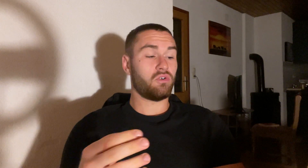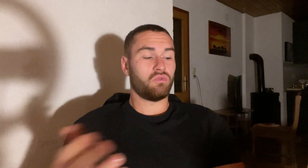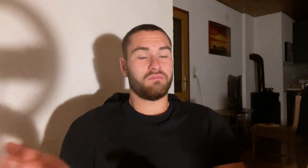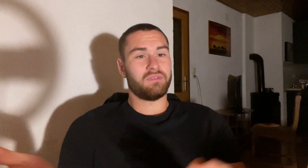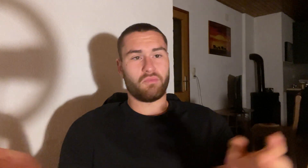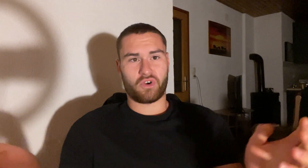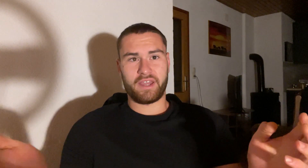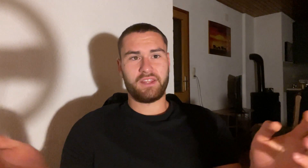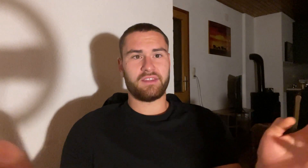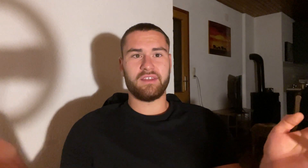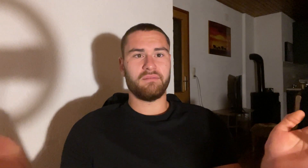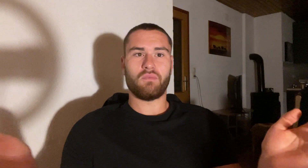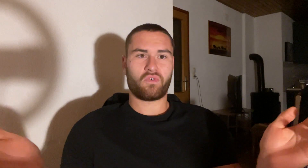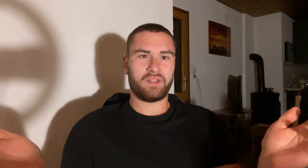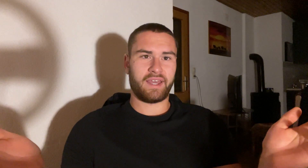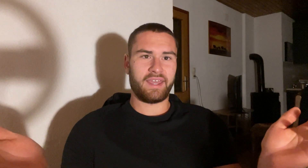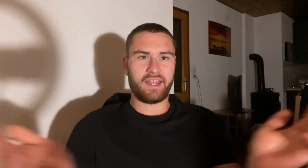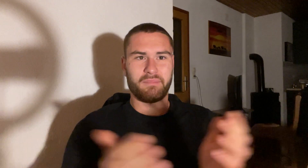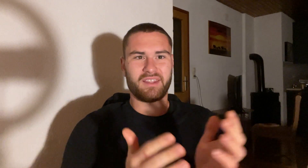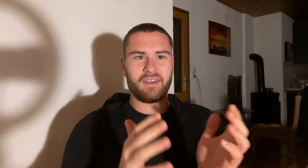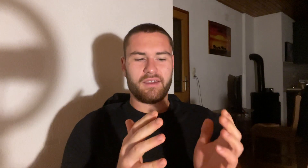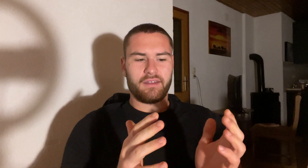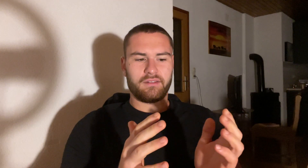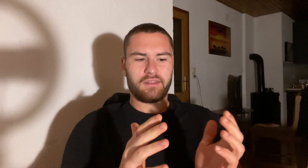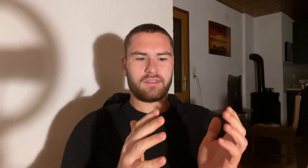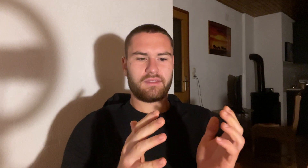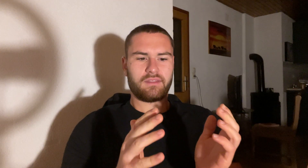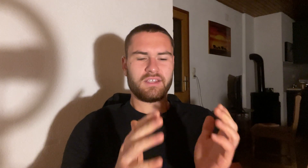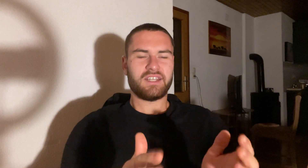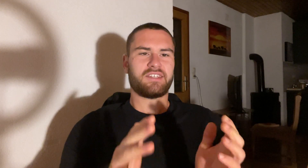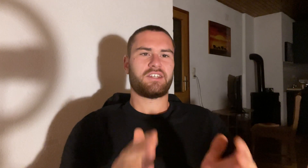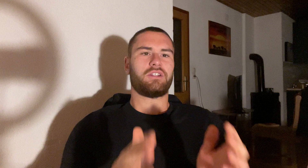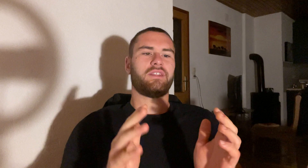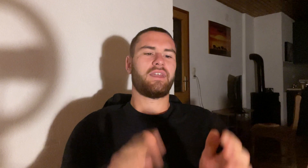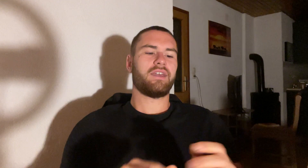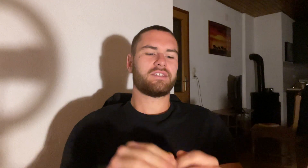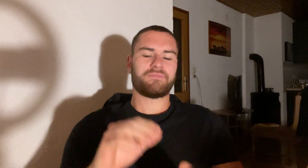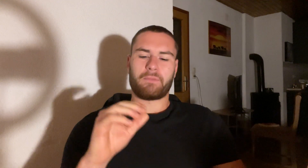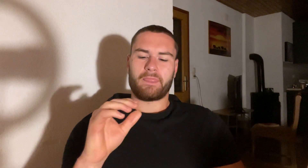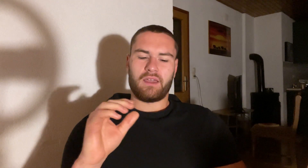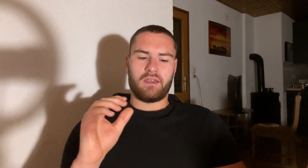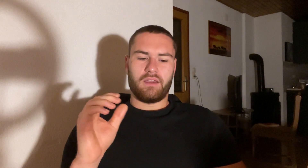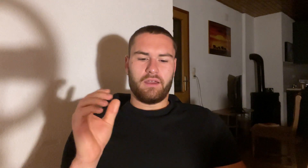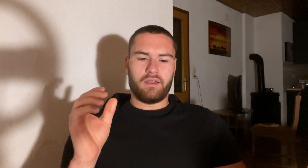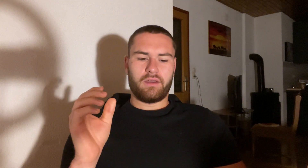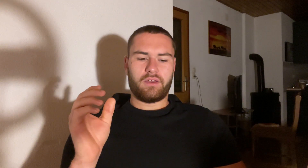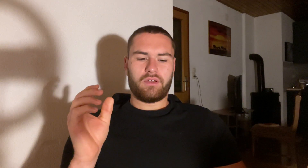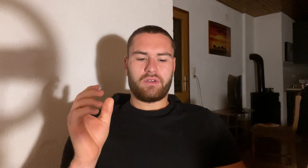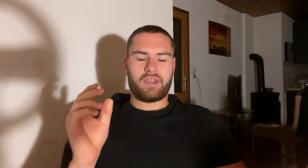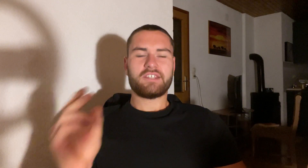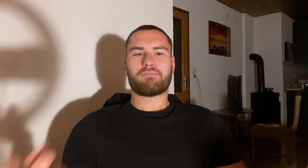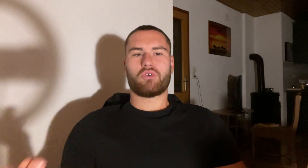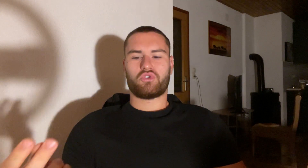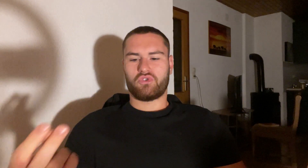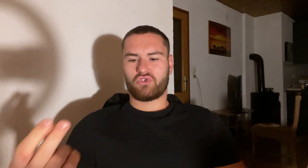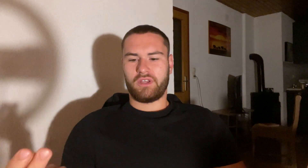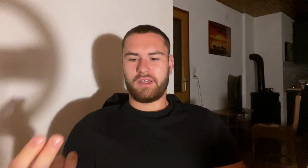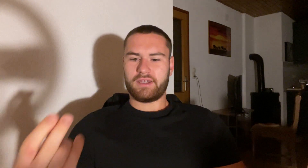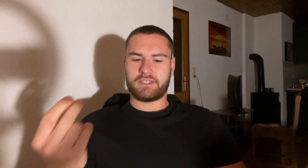know, the more I eat, the more will I get, but that isn't necessarily the case. His approach to training is